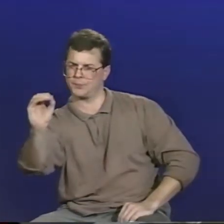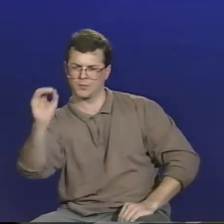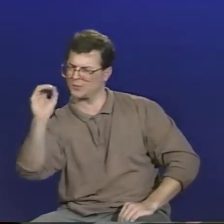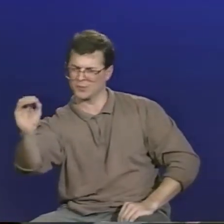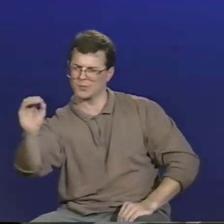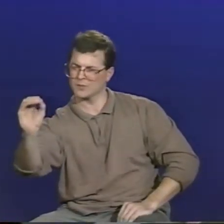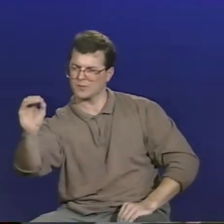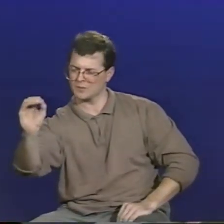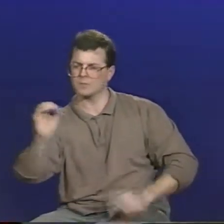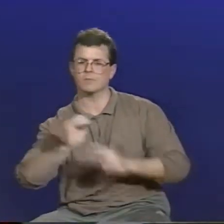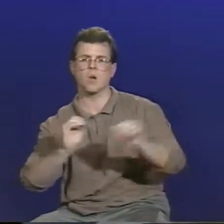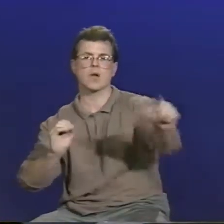teachers had produced none.